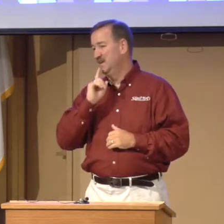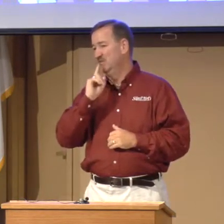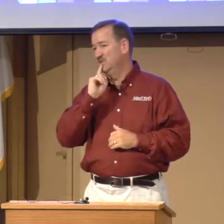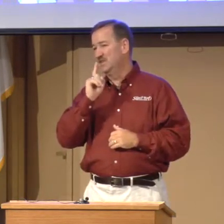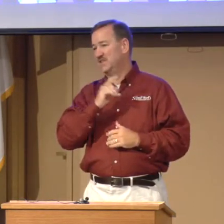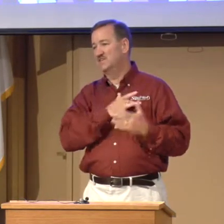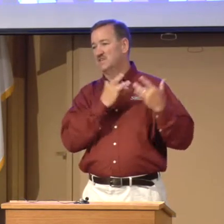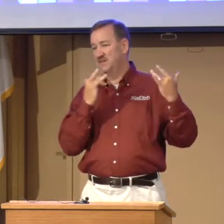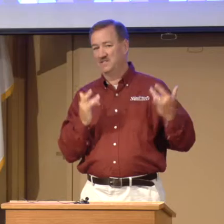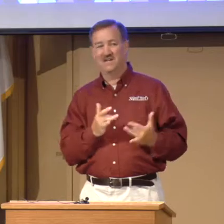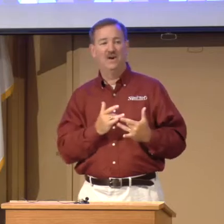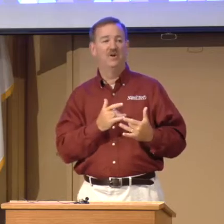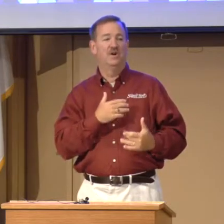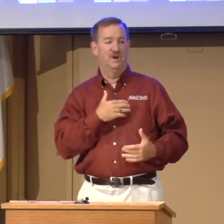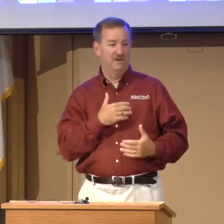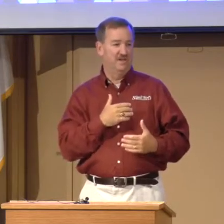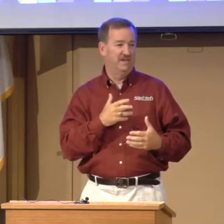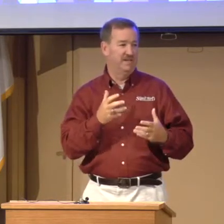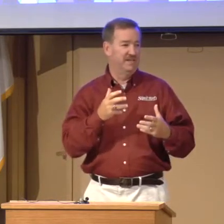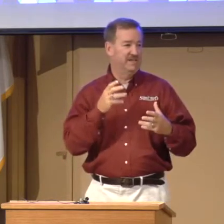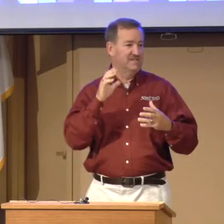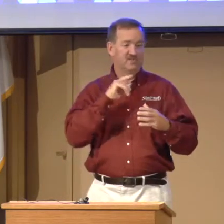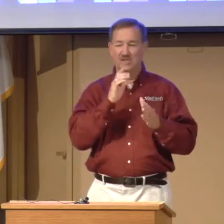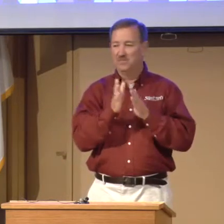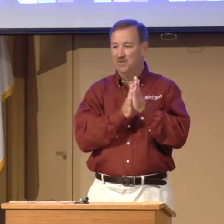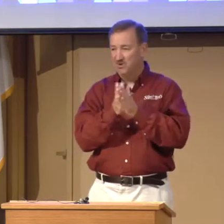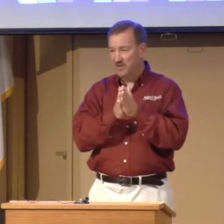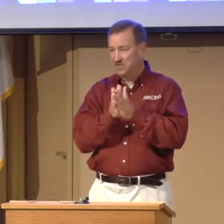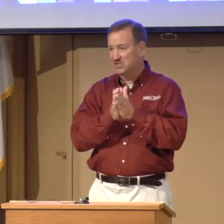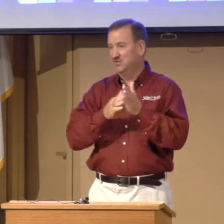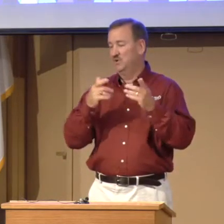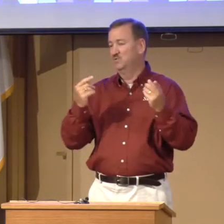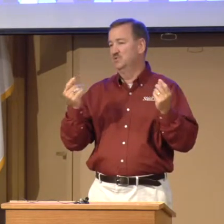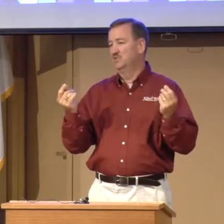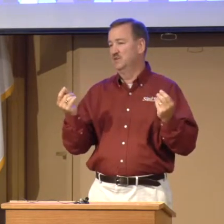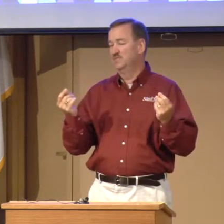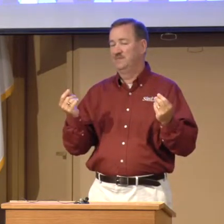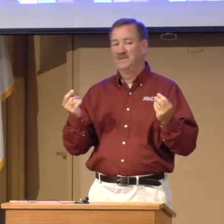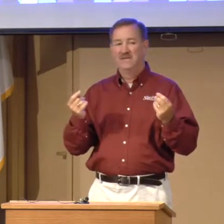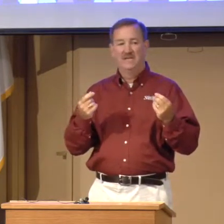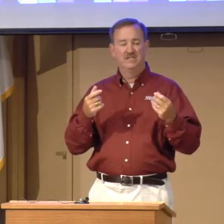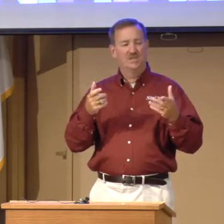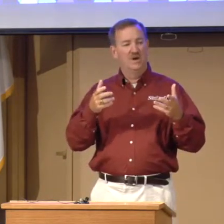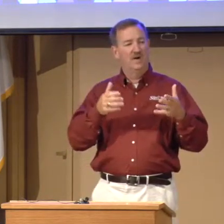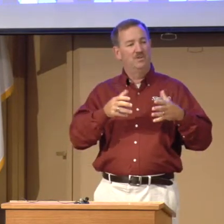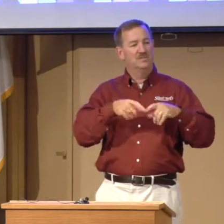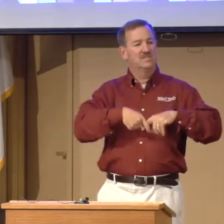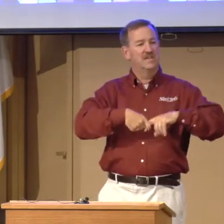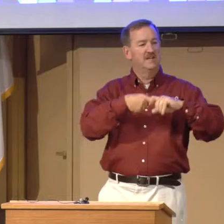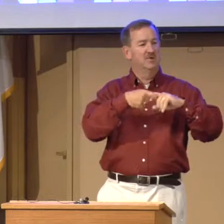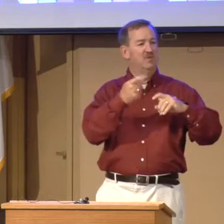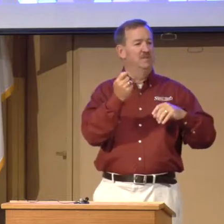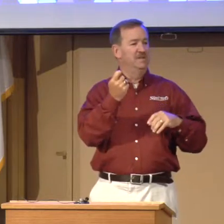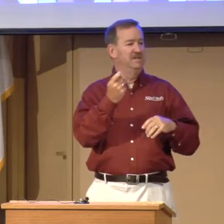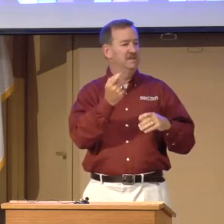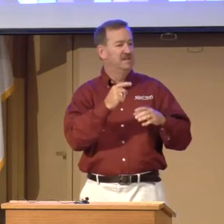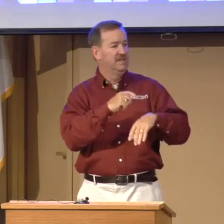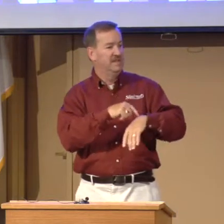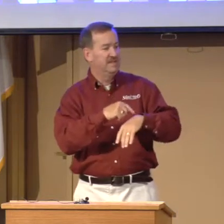really, that's our heart, and that's really the motivation of what we're doing. And so I want to just take a moment and